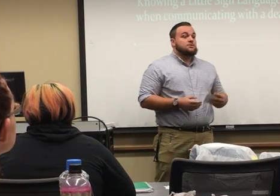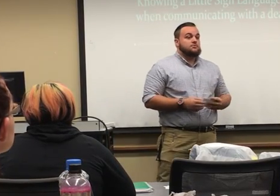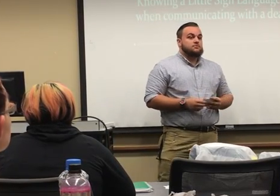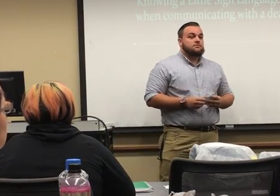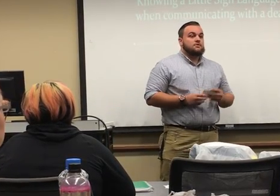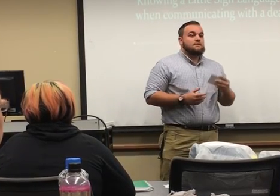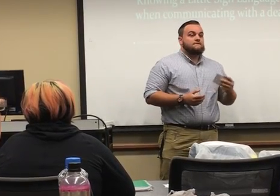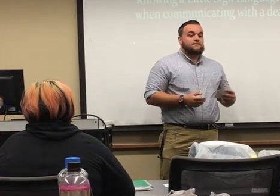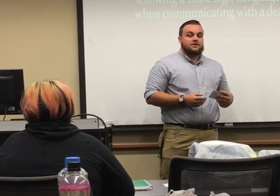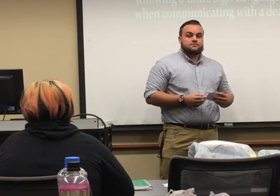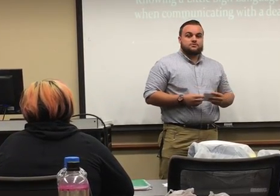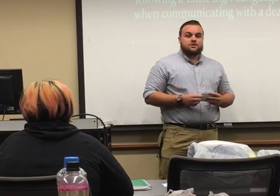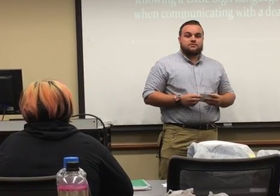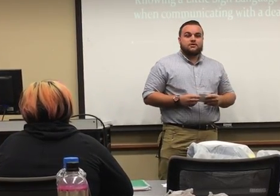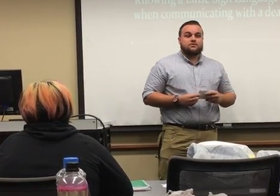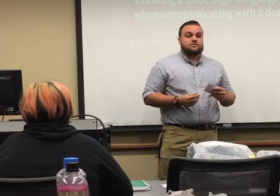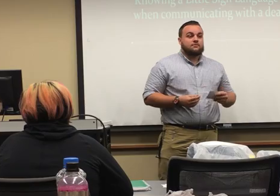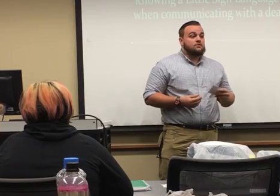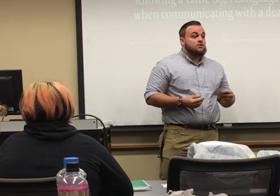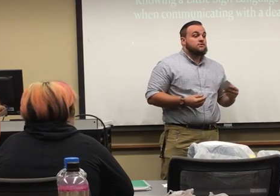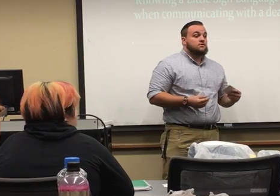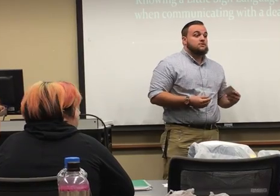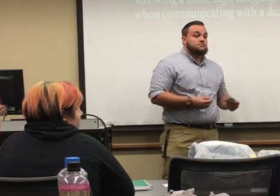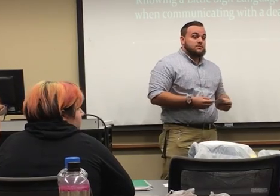people face when they're not around other deaf or hard of hearing people.